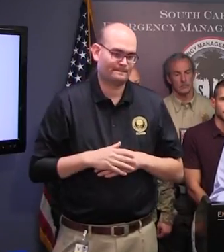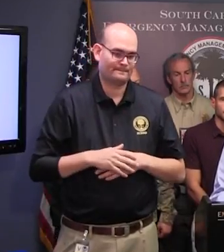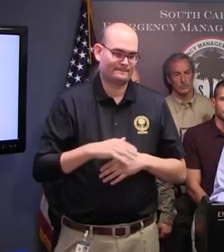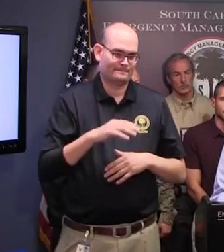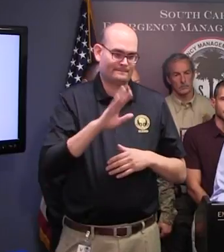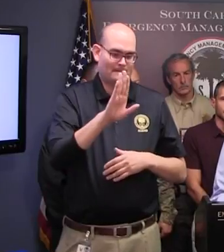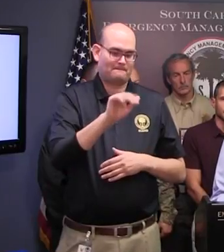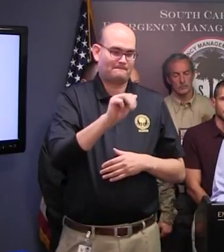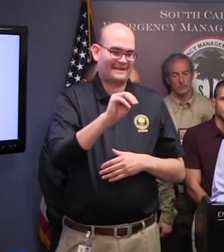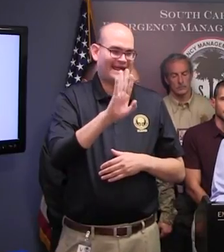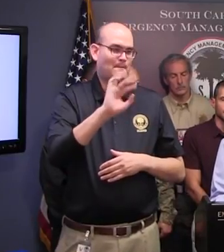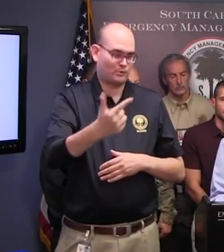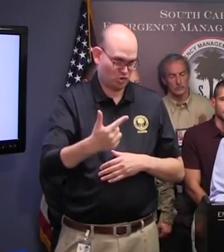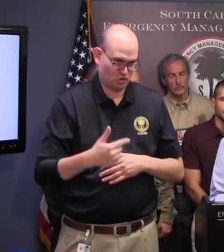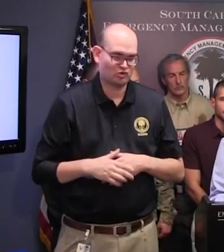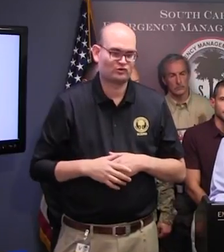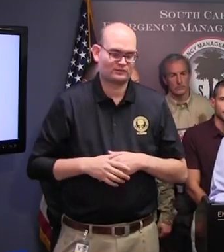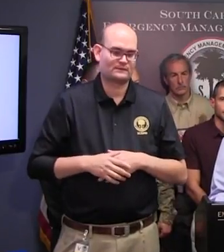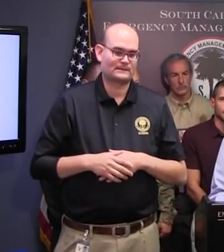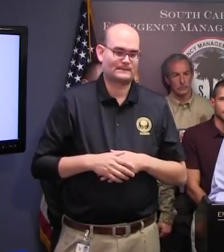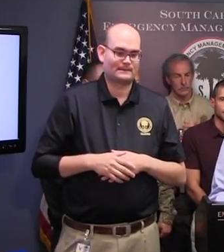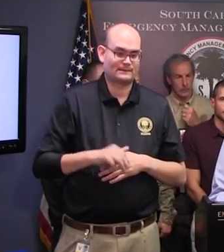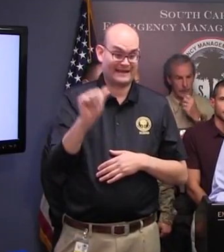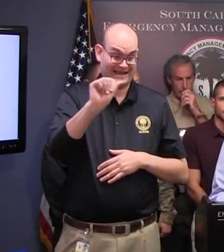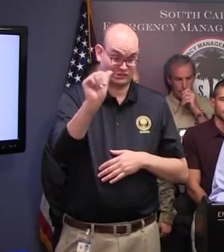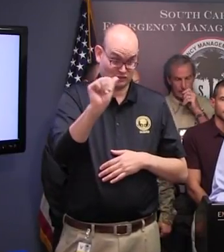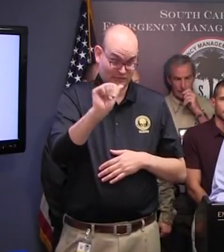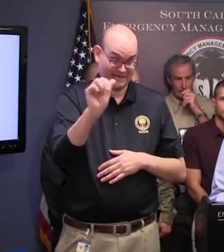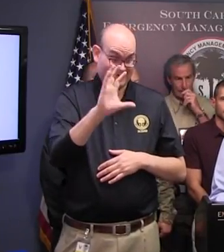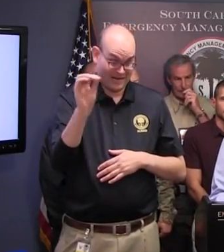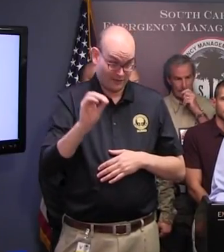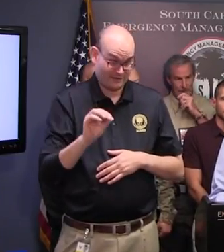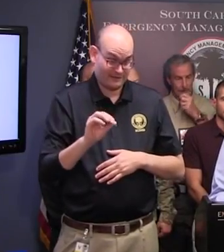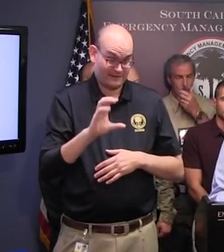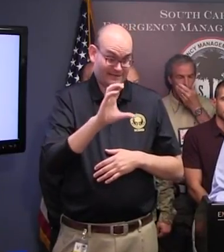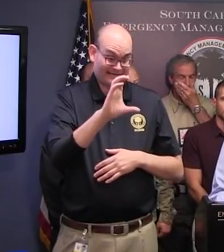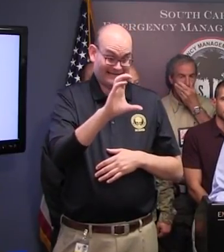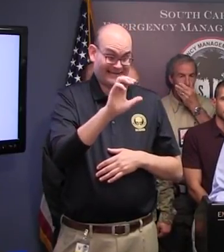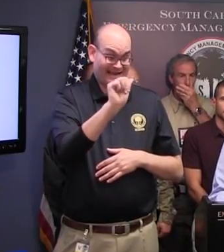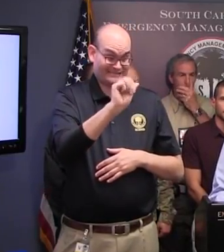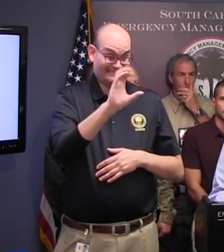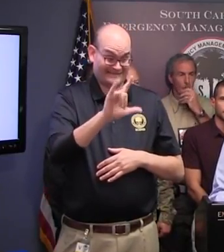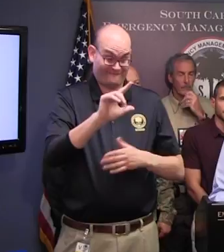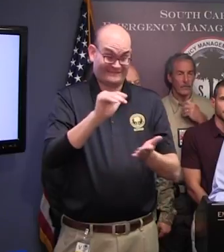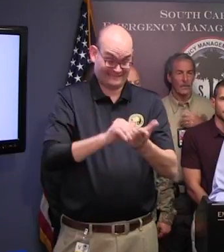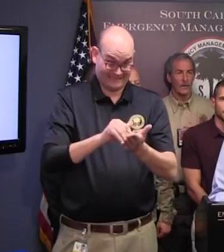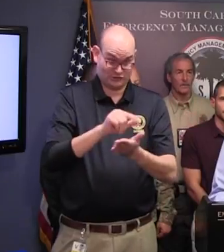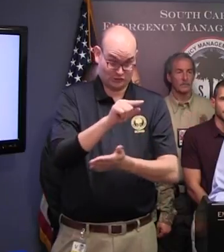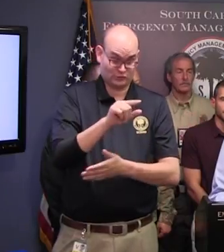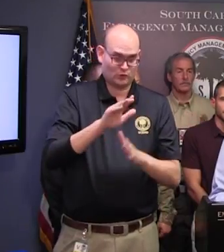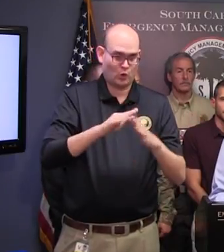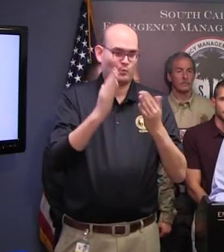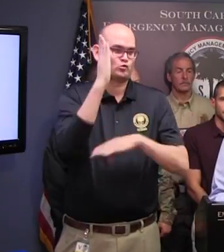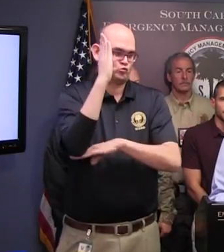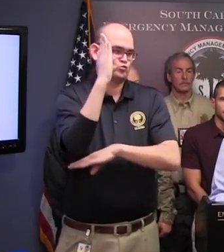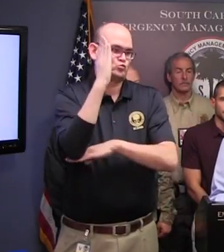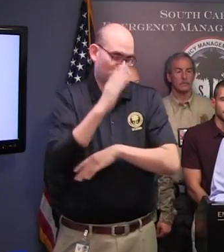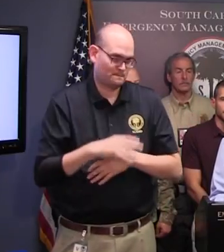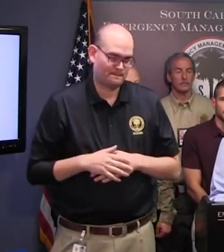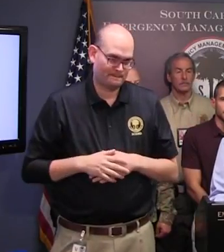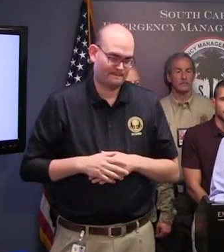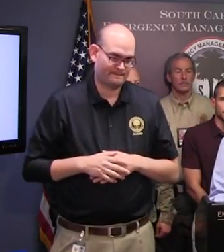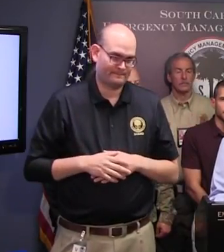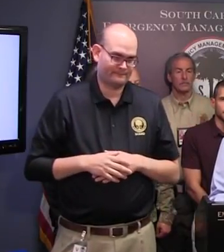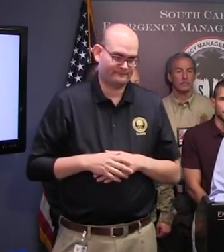The Anderson Civic Center in Anderson County opened at noon. This is to support our operations